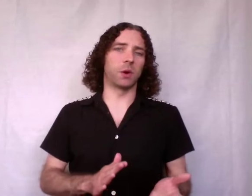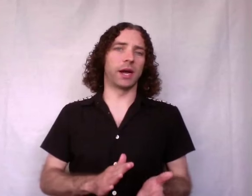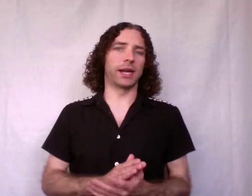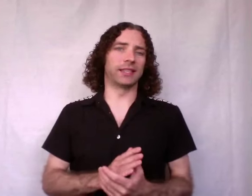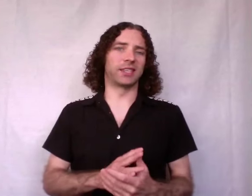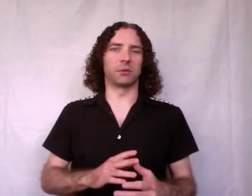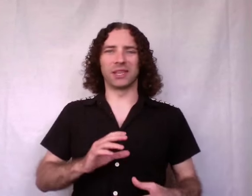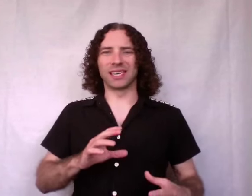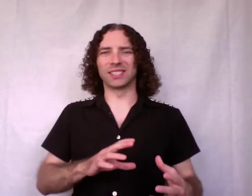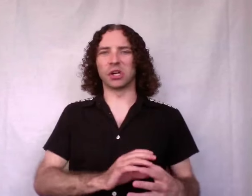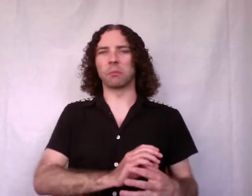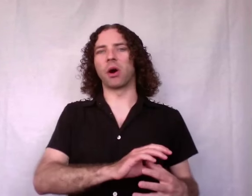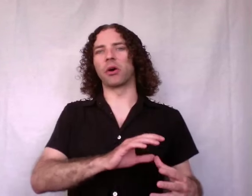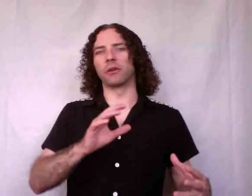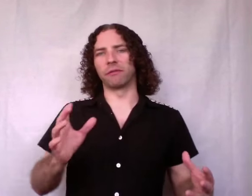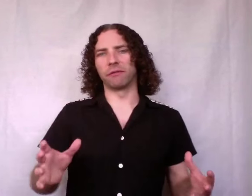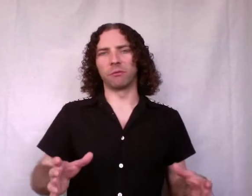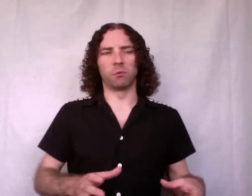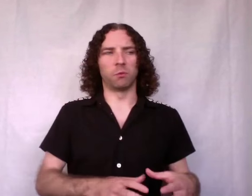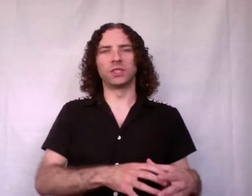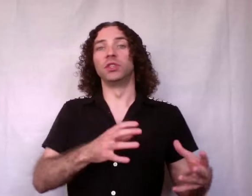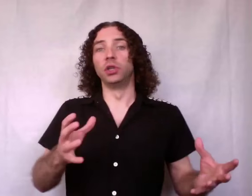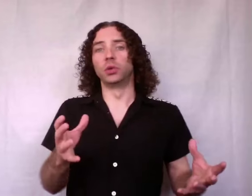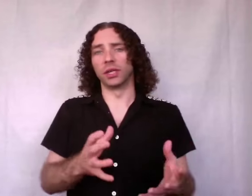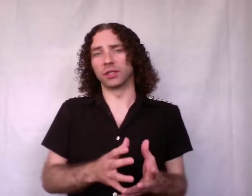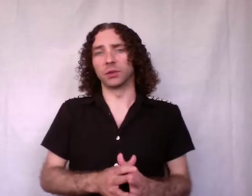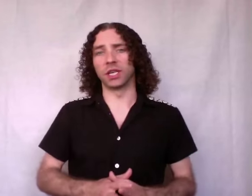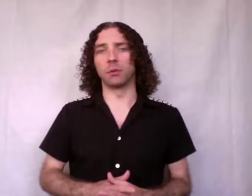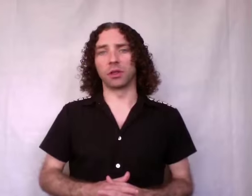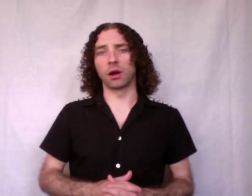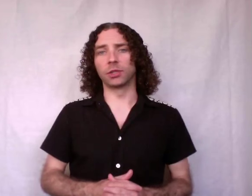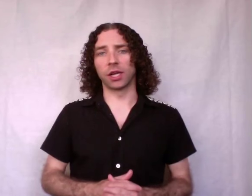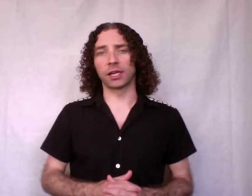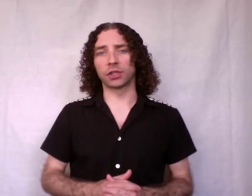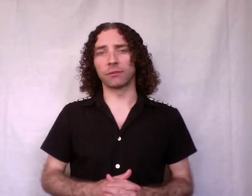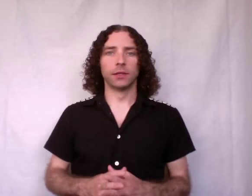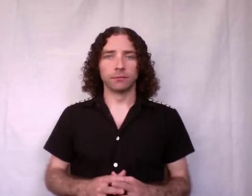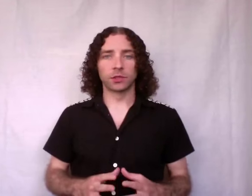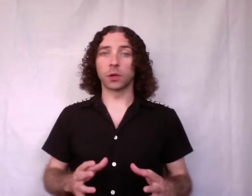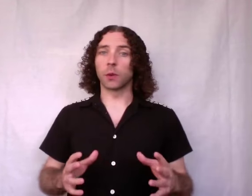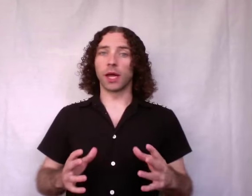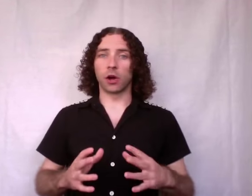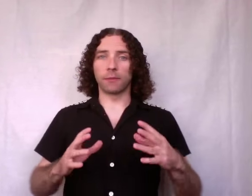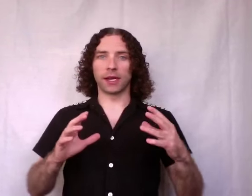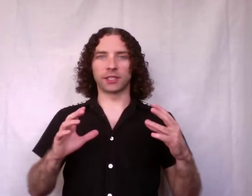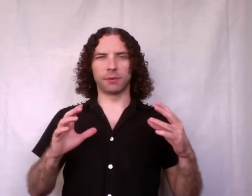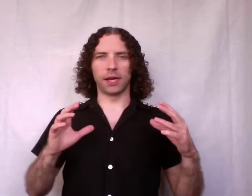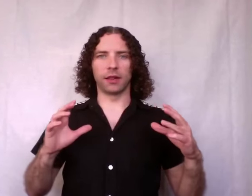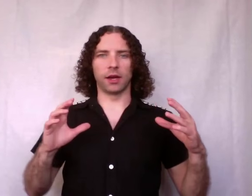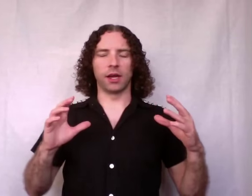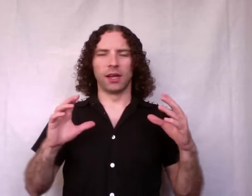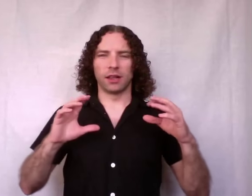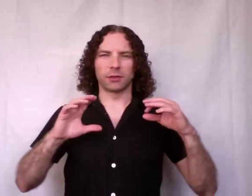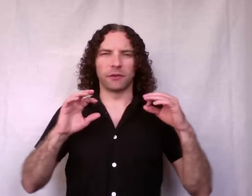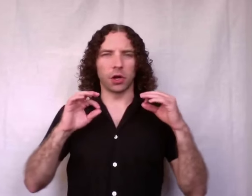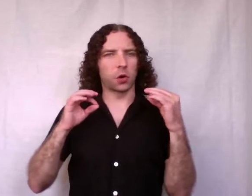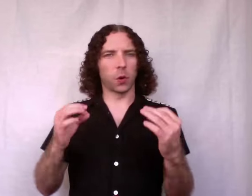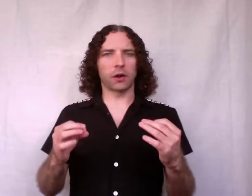why it's not really considered part of what's usually associated with garbage collection. So anyway, I hope that explained that. That was a very quick